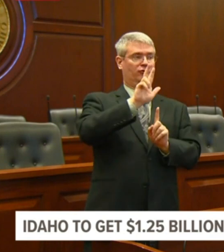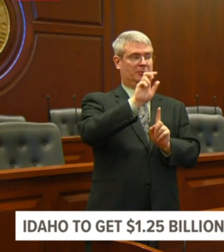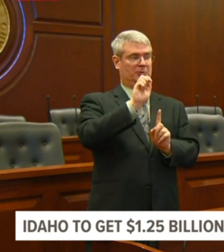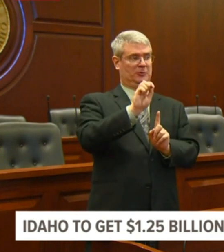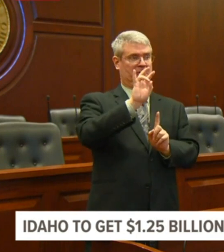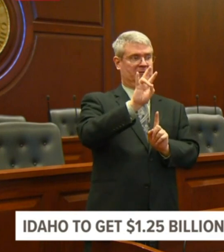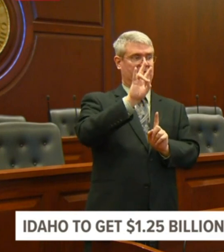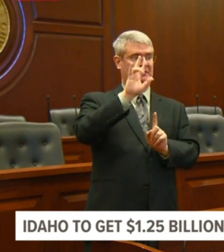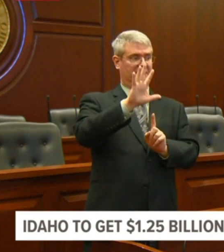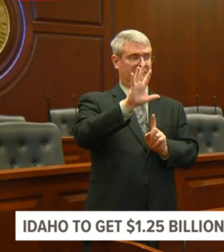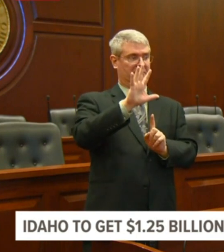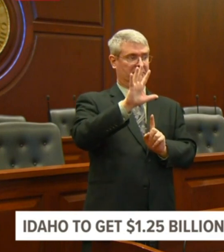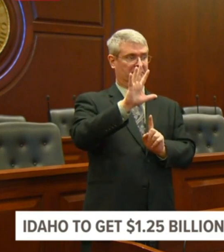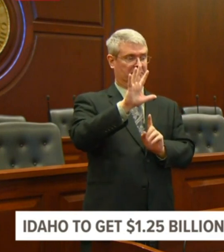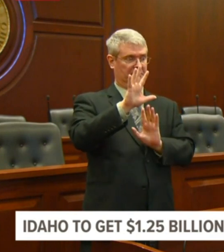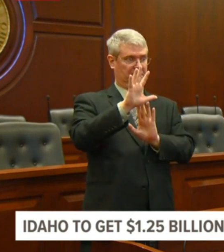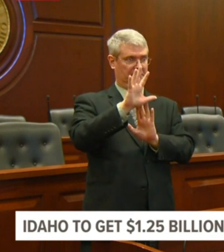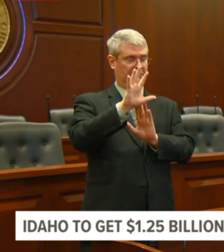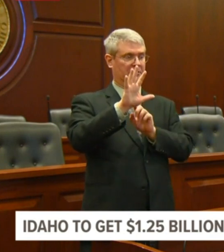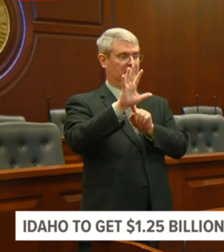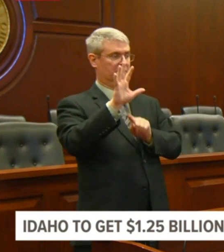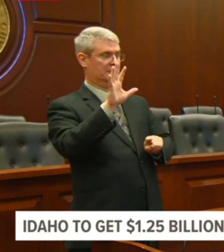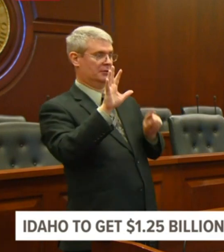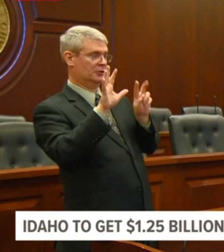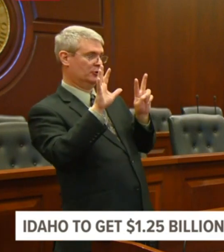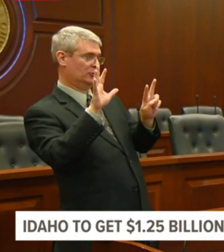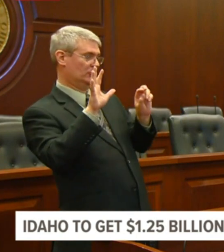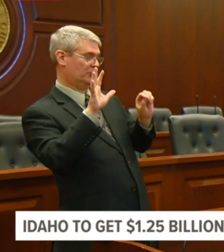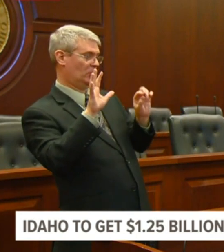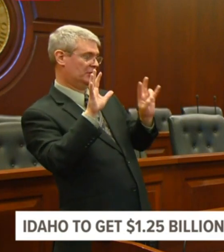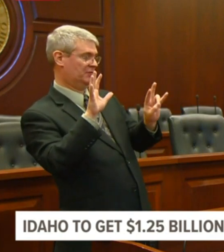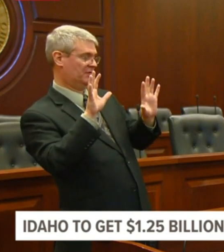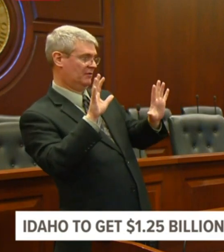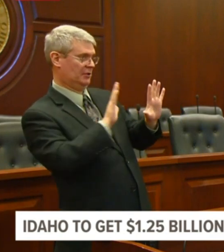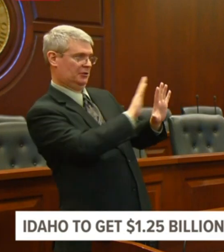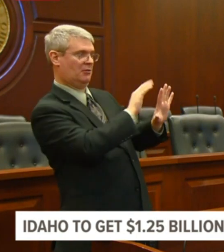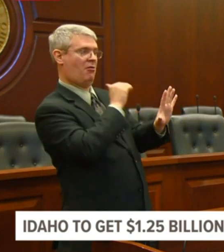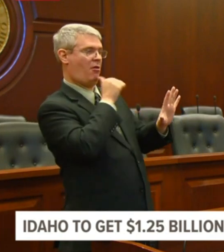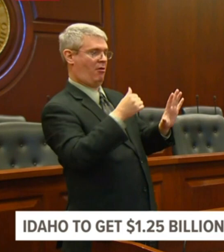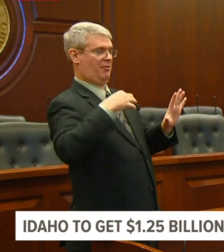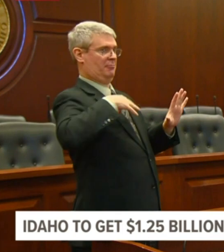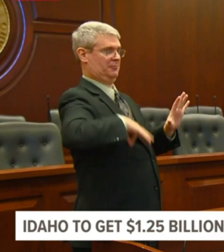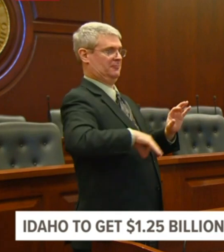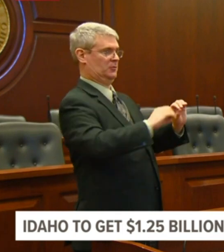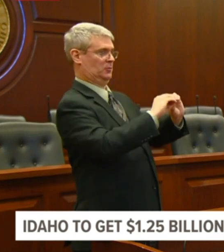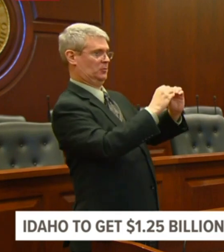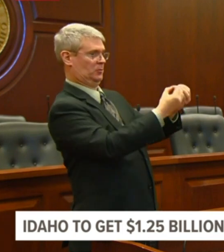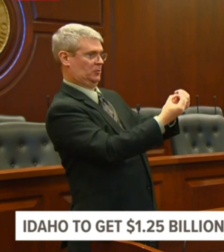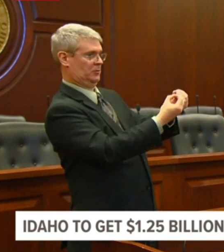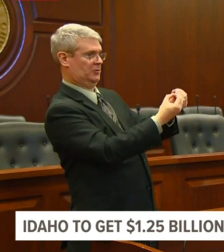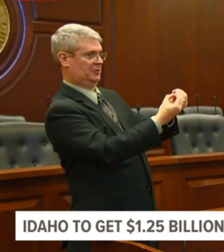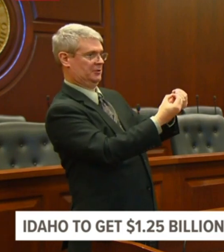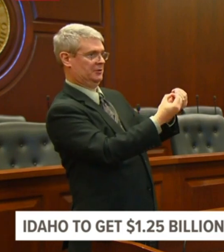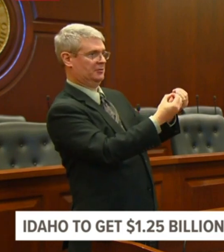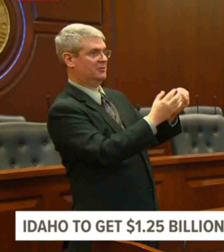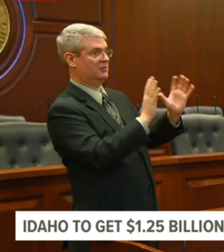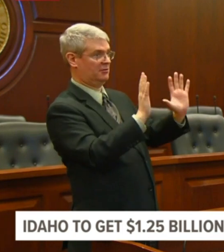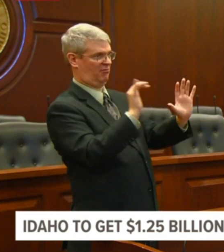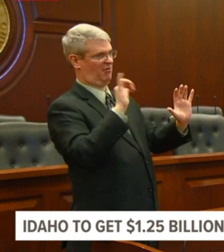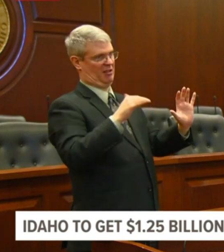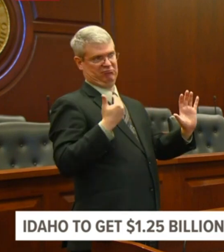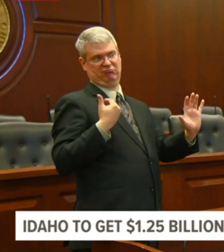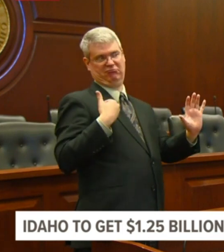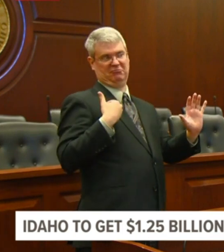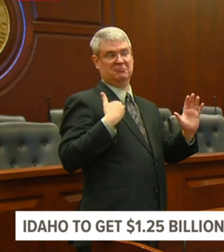a nonprofit. Again, that may change in this legislation. I'm not entirely sure. It's a very fluid situation. I've,